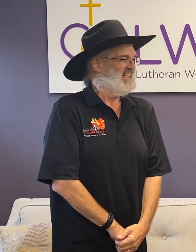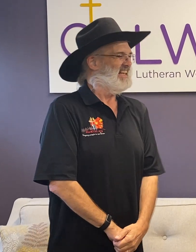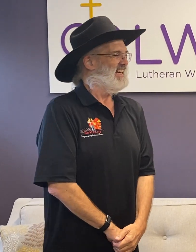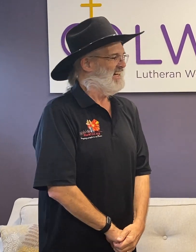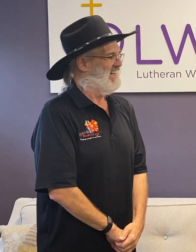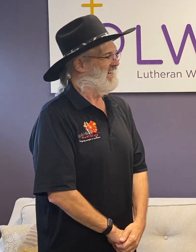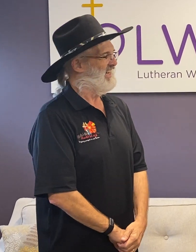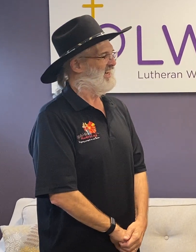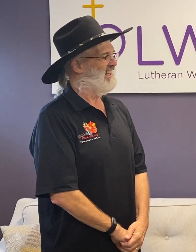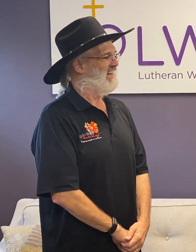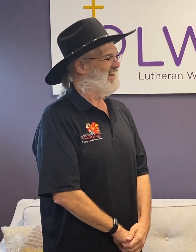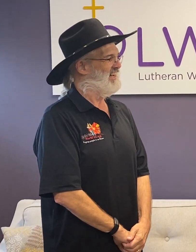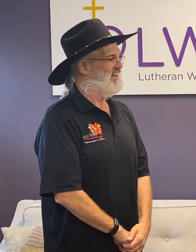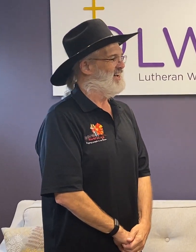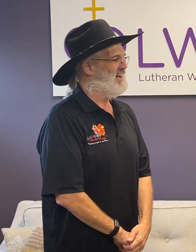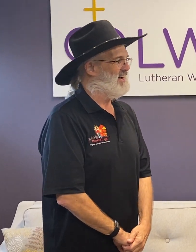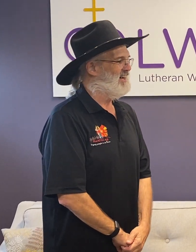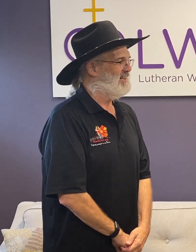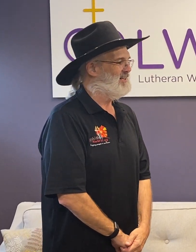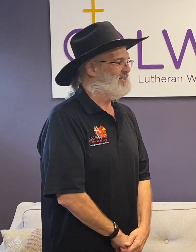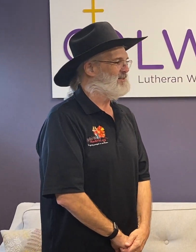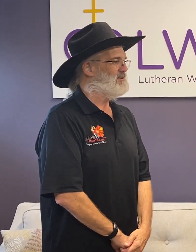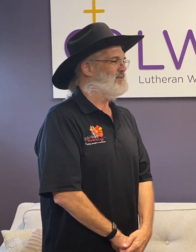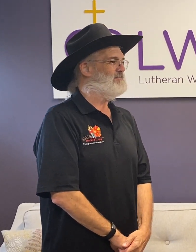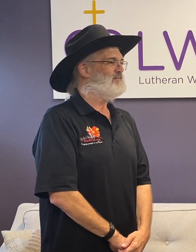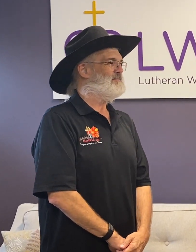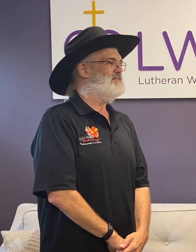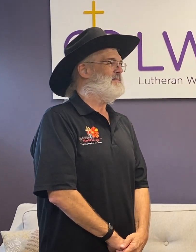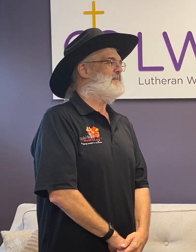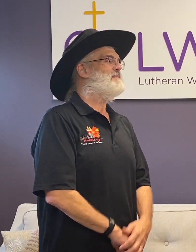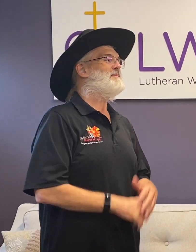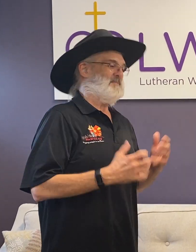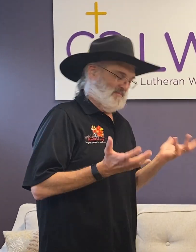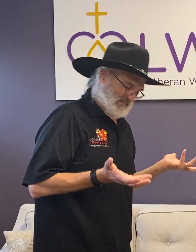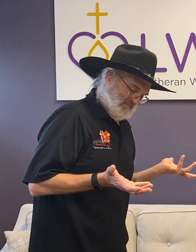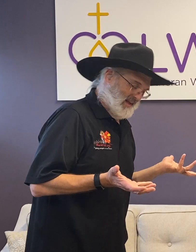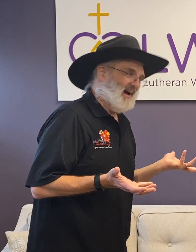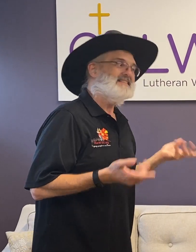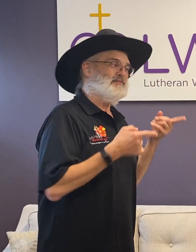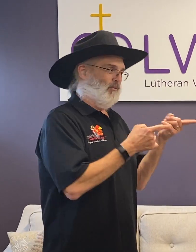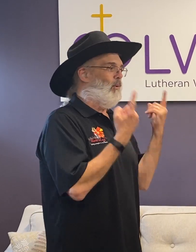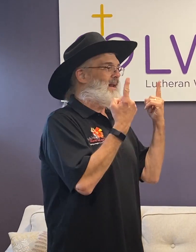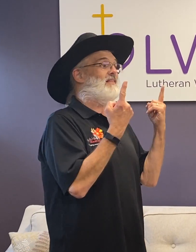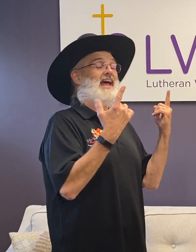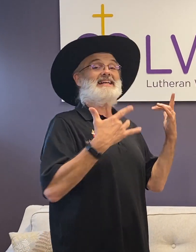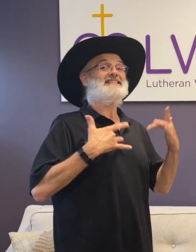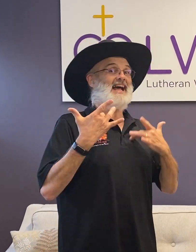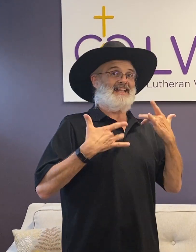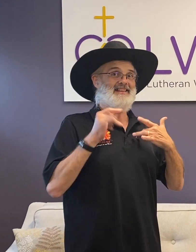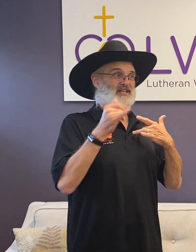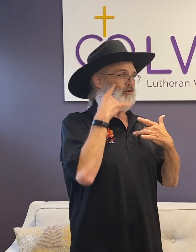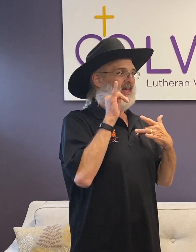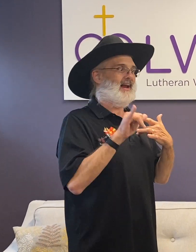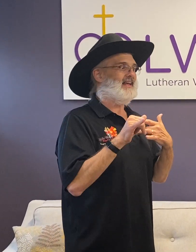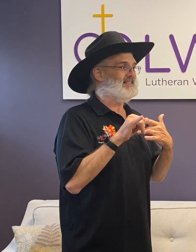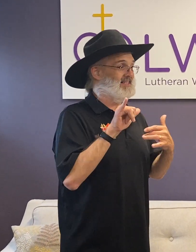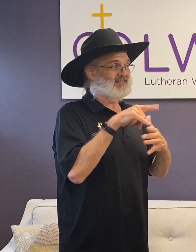Can you share with us what is happening with Deaf Outreach nationally? One of the exciting things for that is this